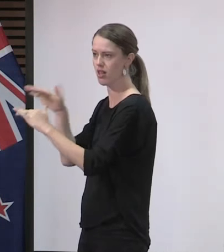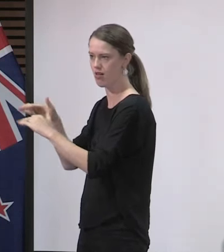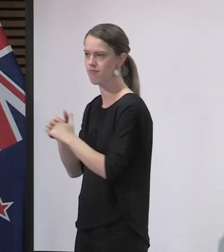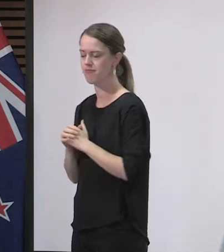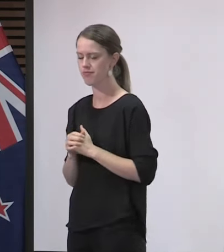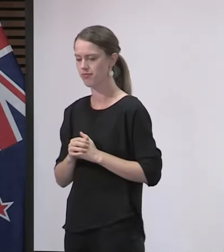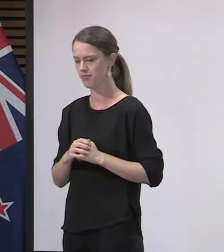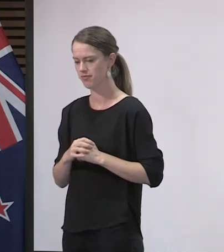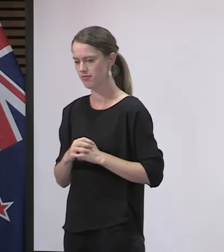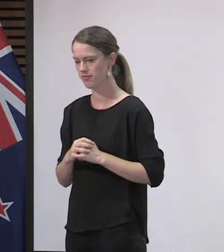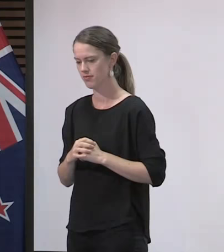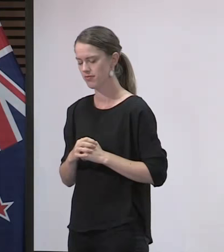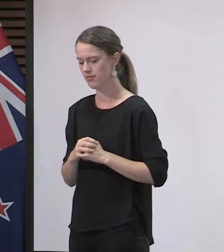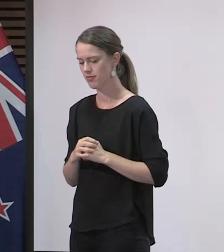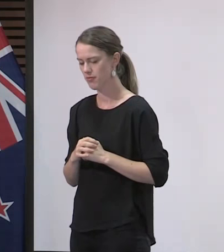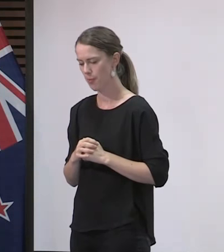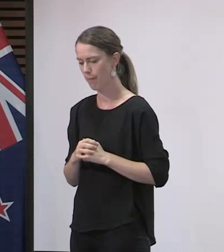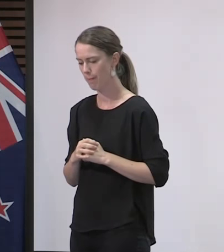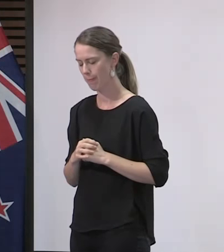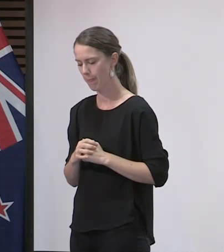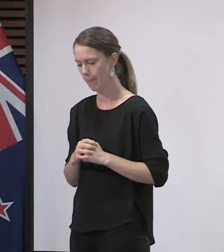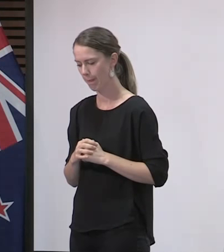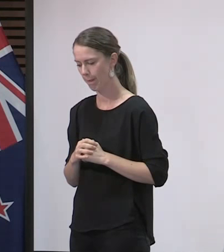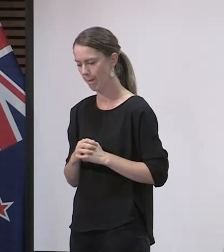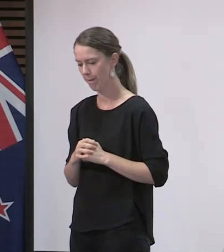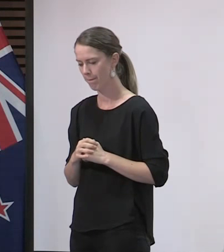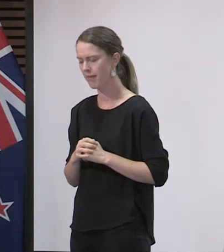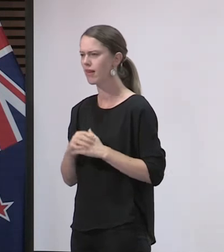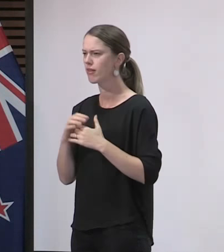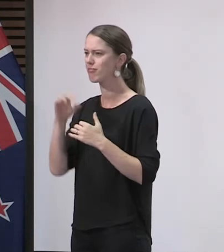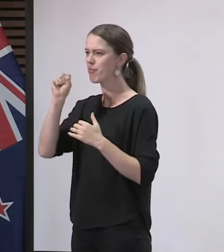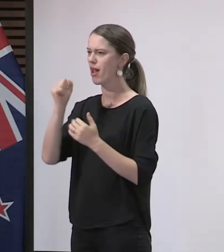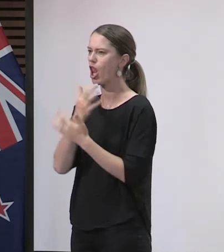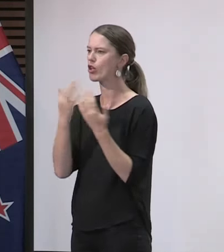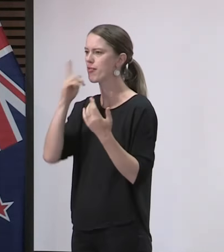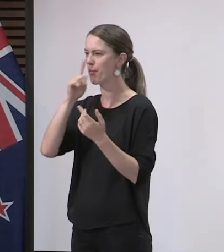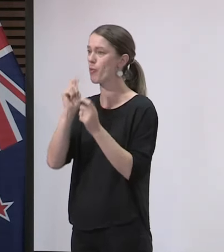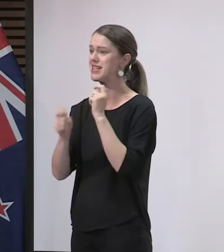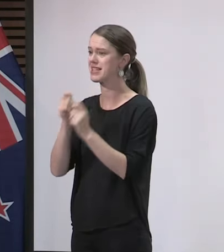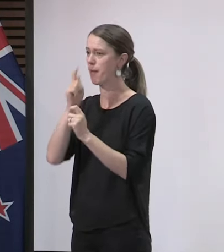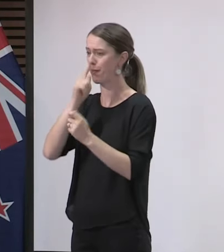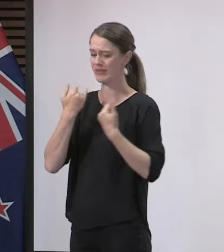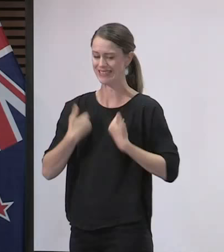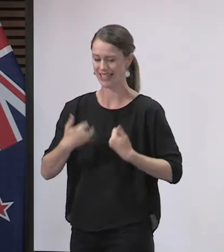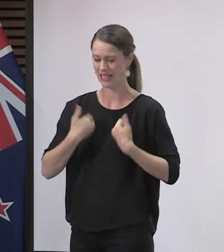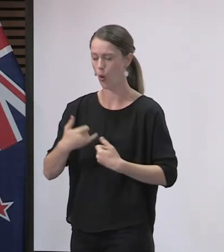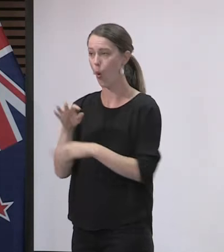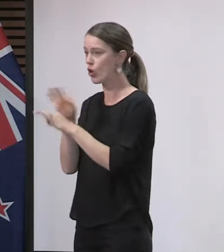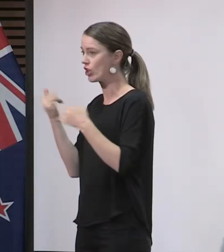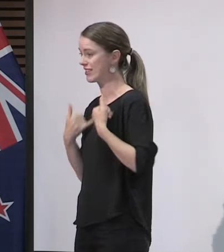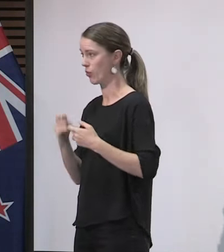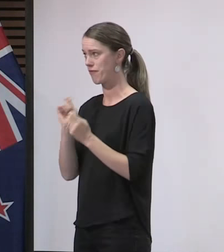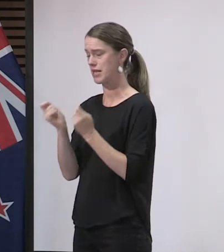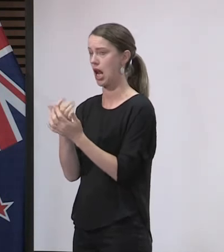here is that because, again, we've had quite high numbers of tests being done of both symptomatic and asymptomatic